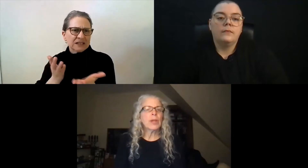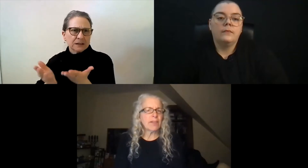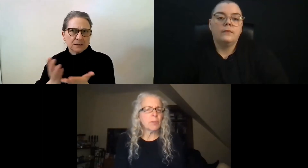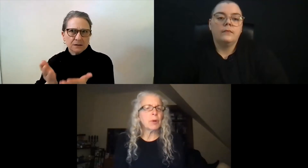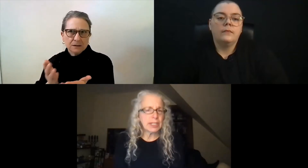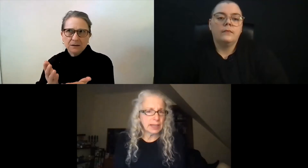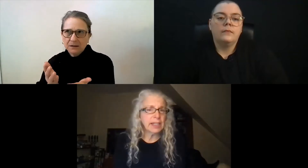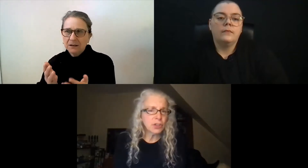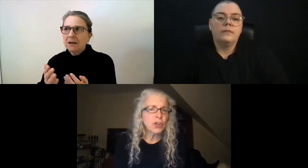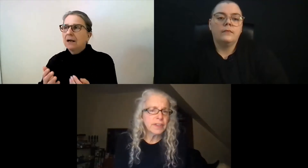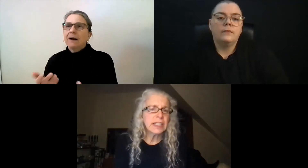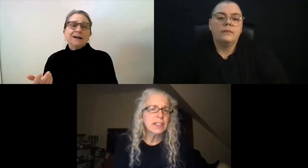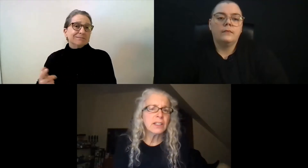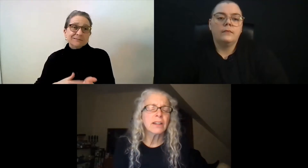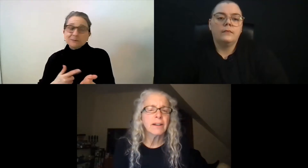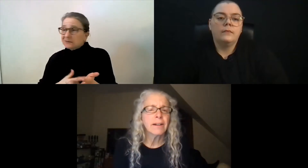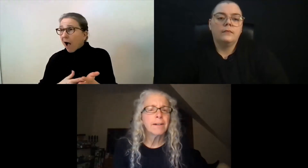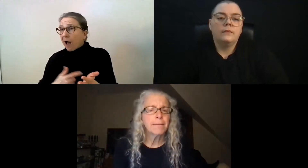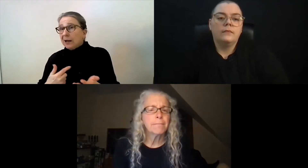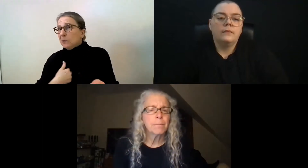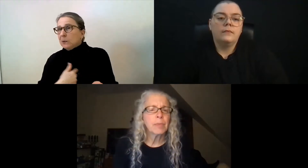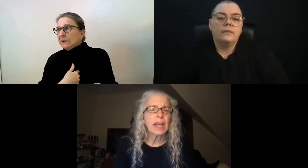we have the Boston Legal Services.